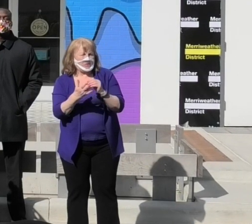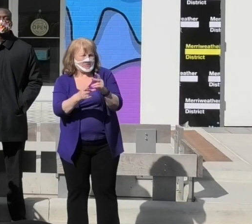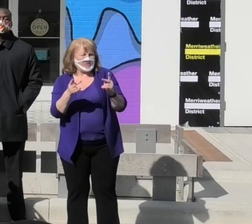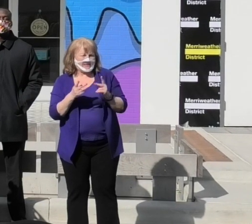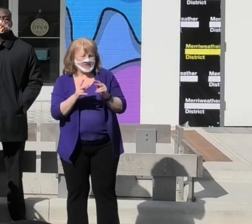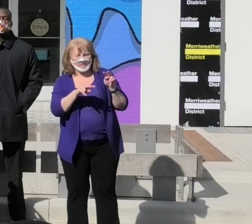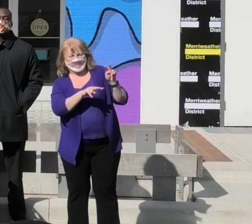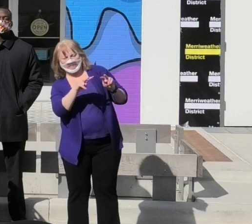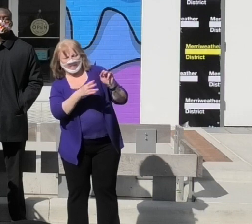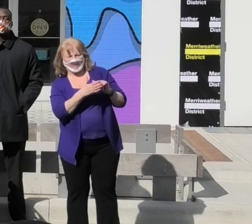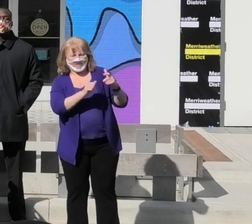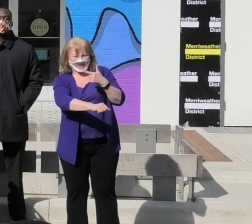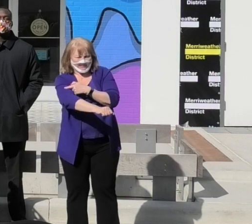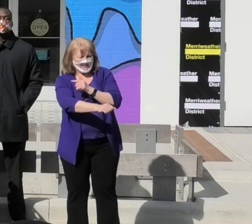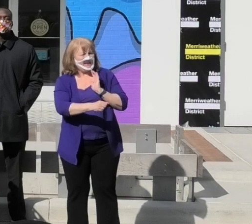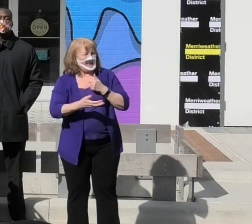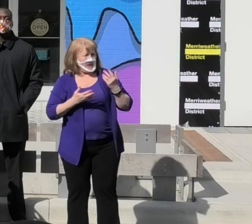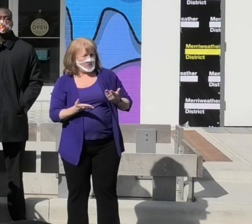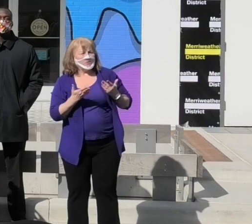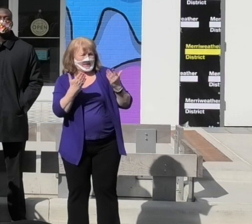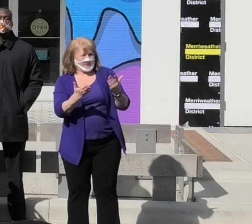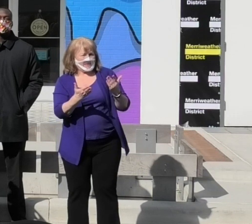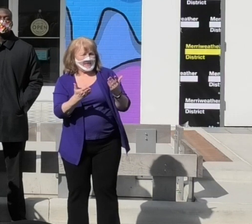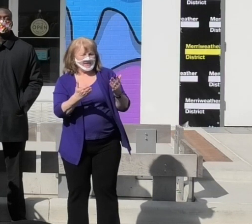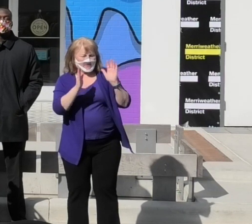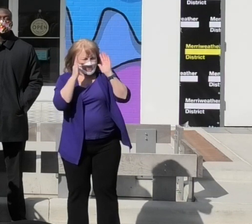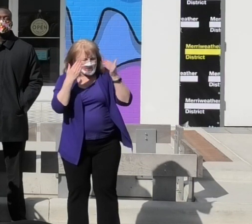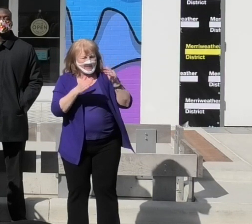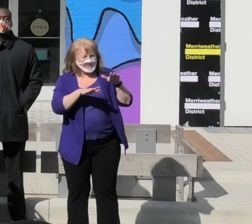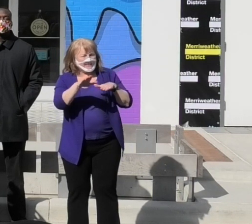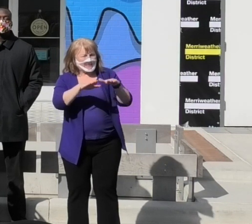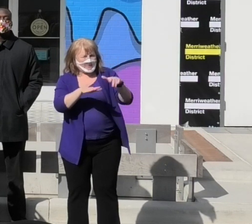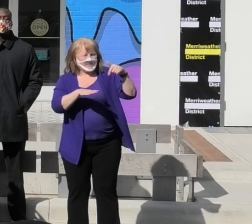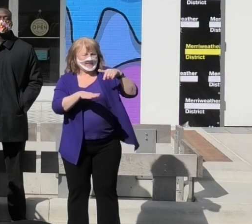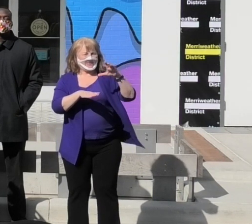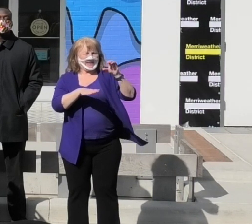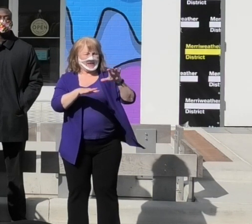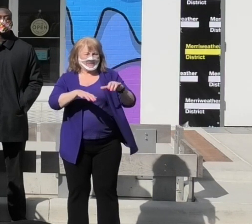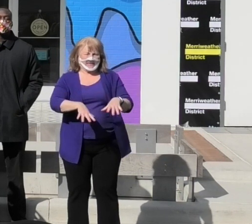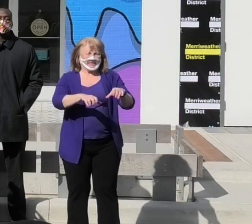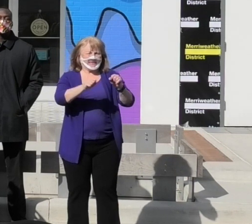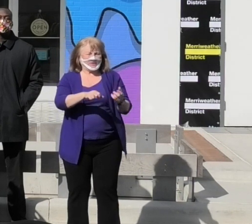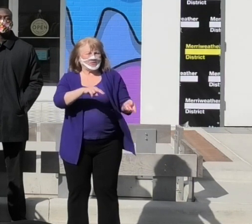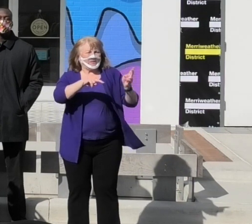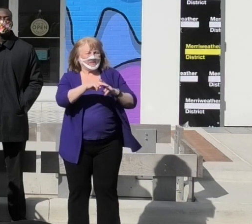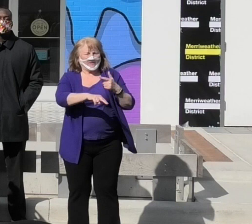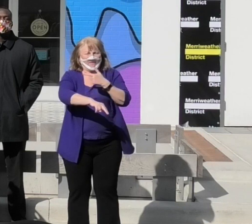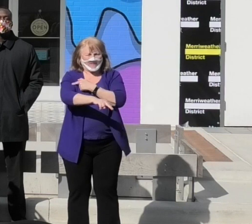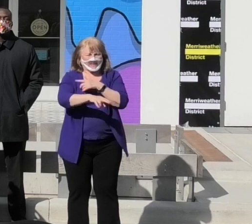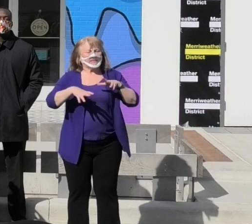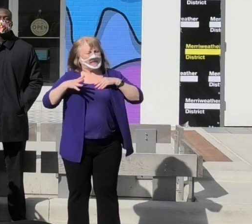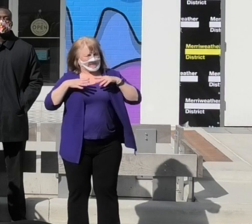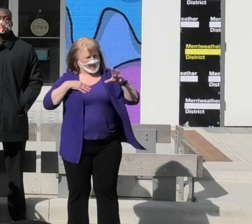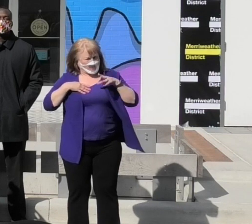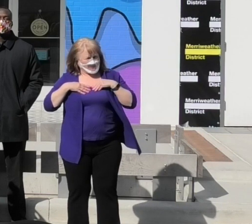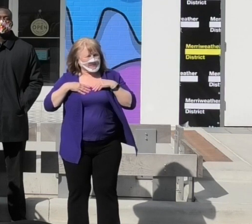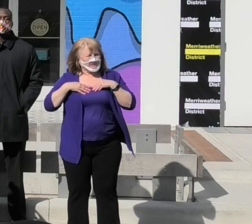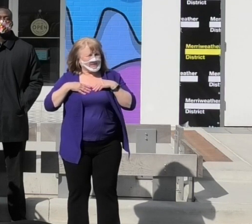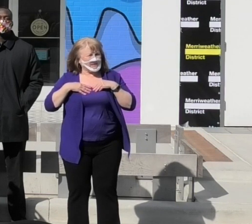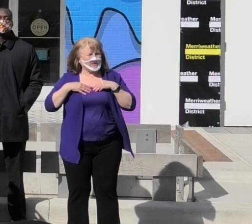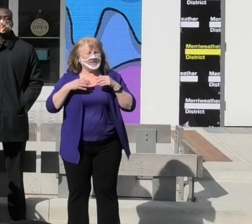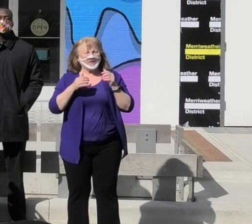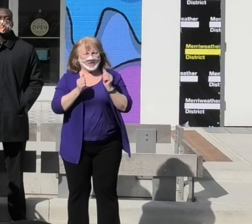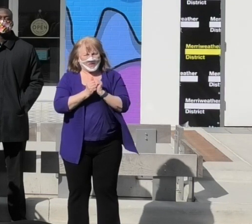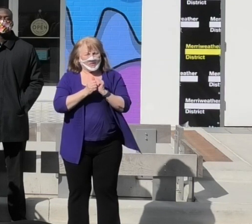to the vaccine. Our recommendations center around steps that the county can take to increase vaccine acceptance with